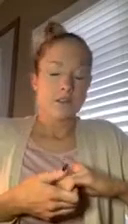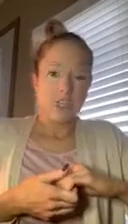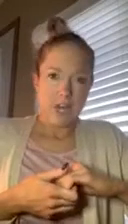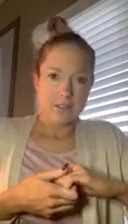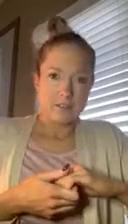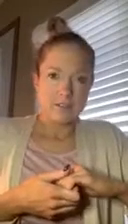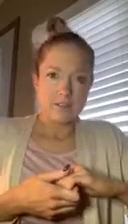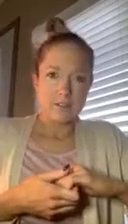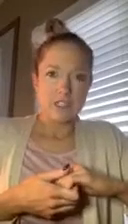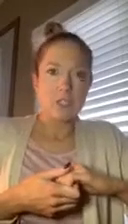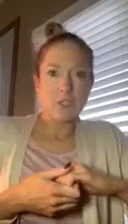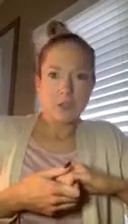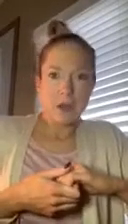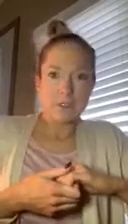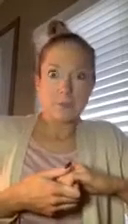Jaden, did you see mommy's bracelet?